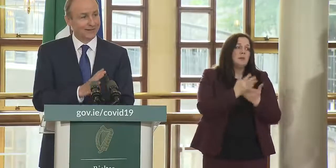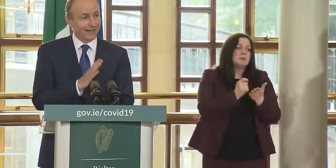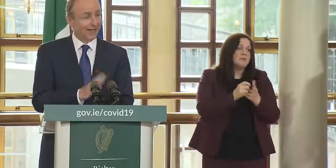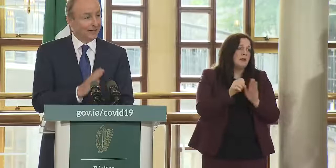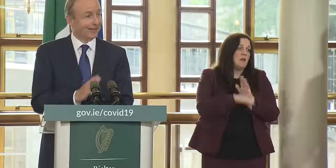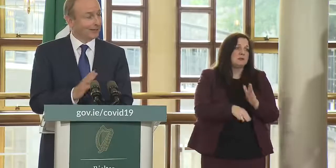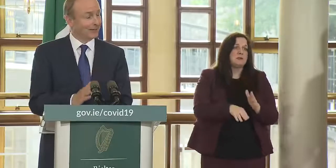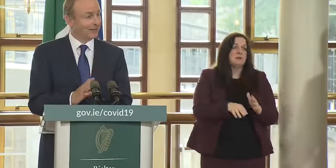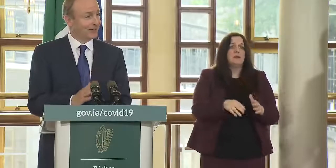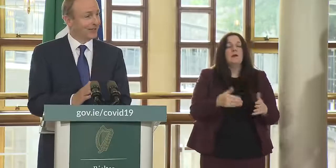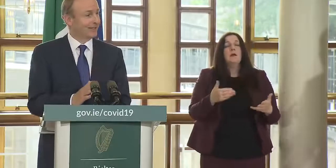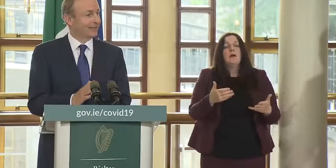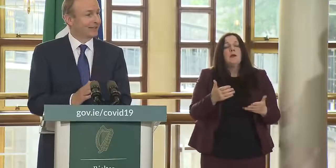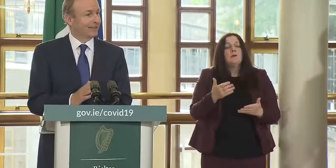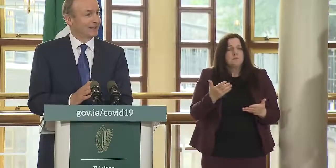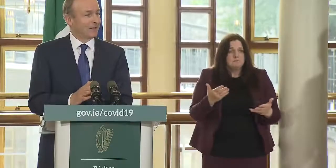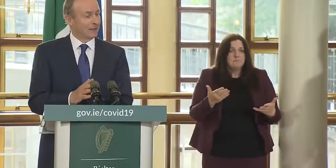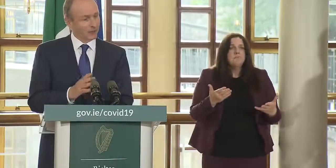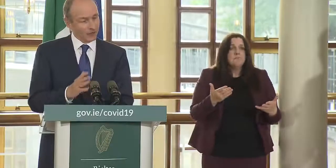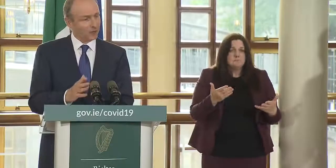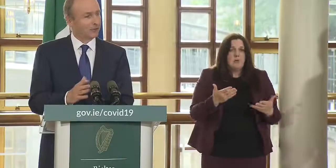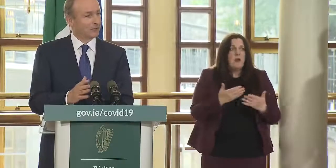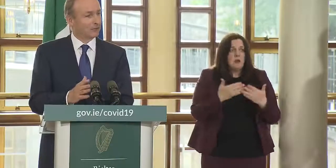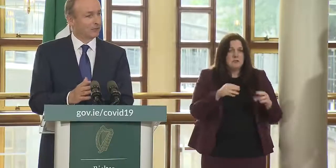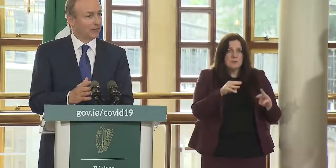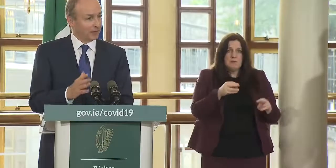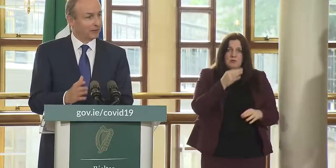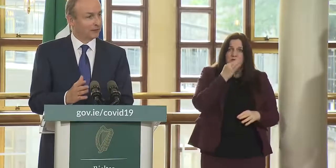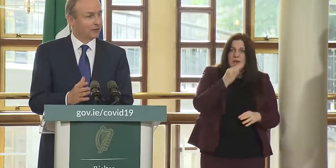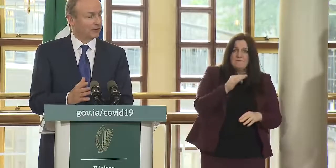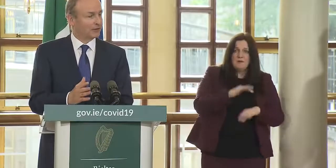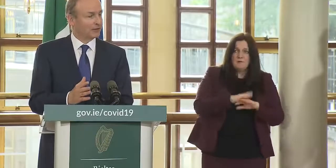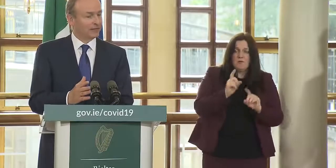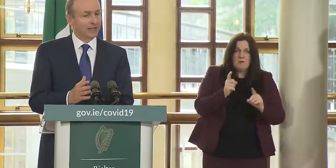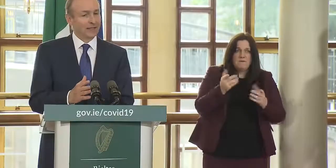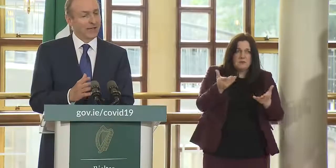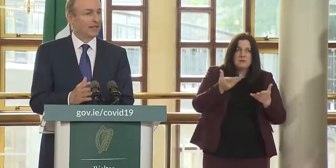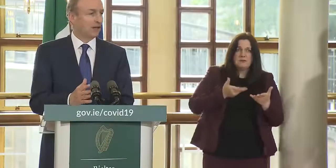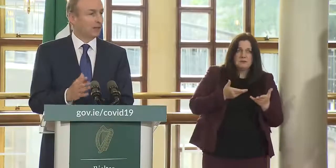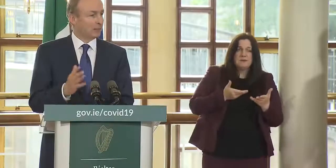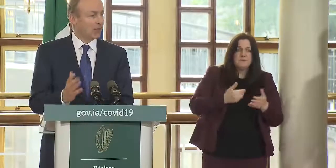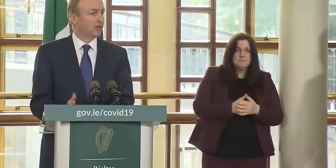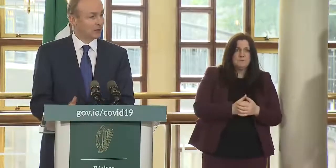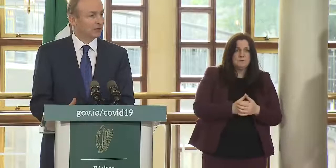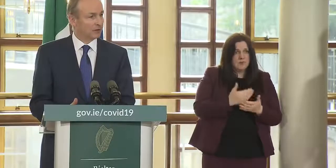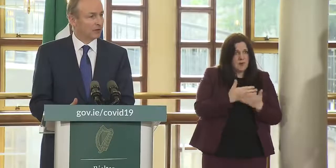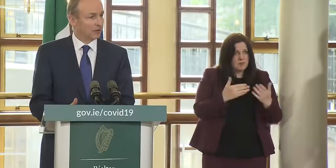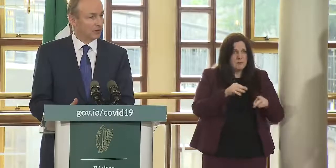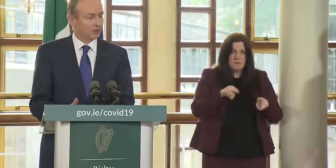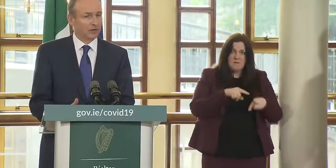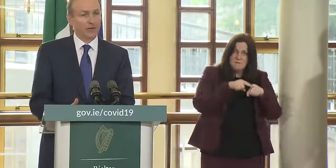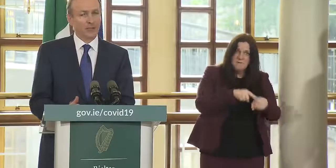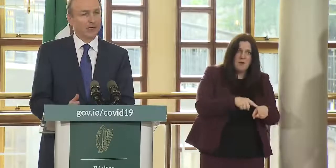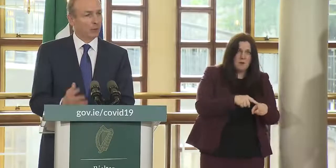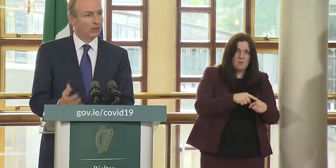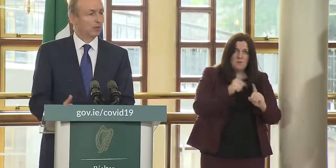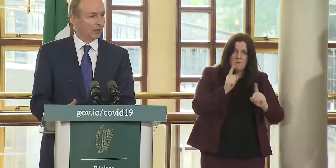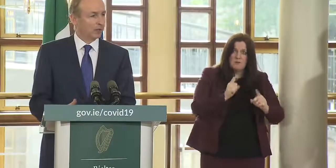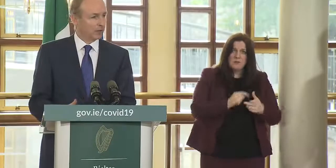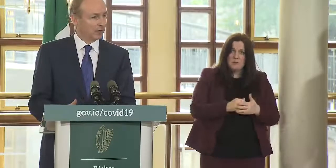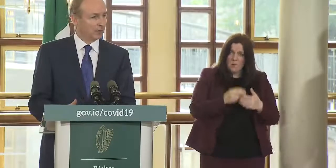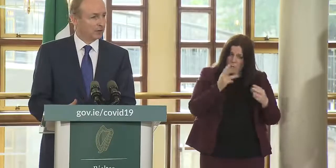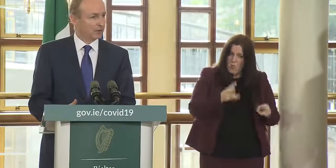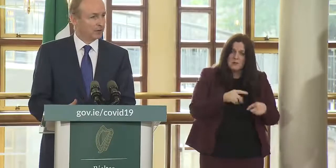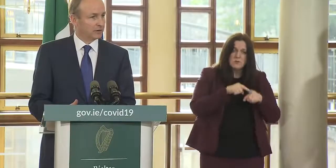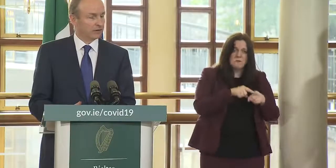that a lot of other people are very grateful for getting the advice many are compliant with the advice many want